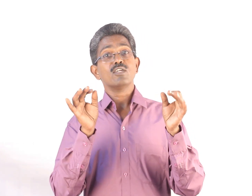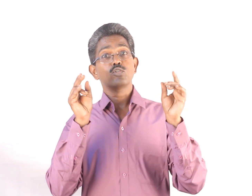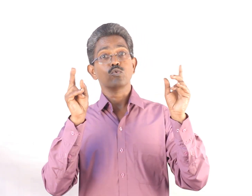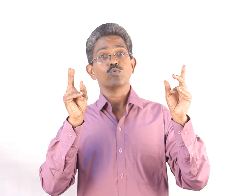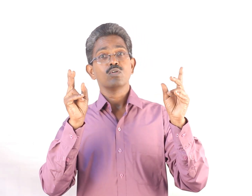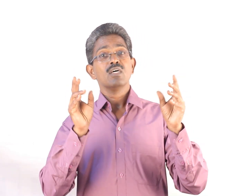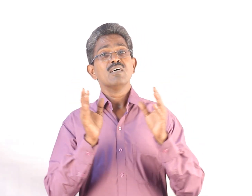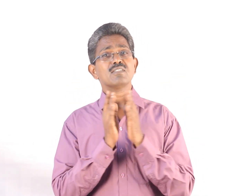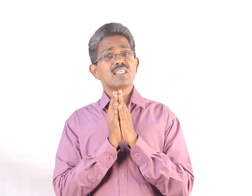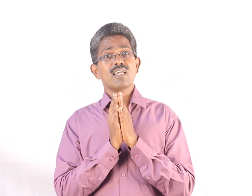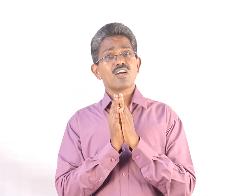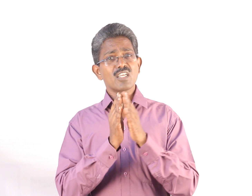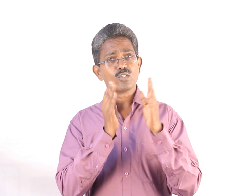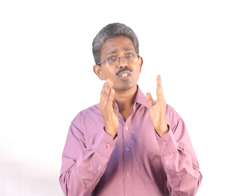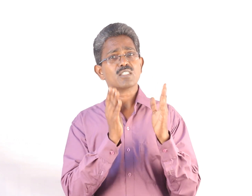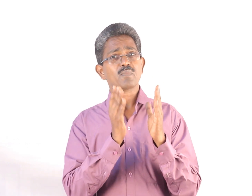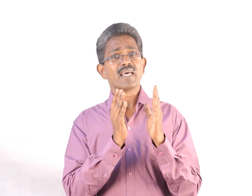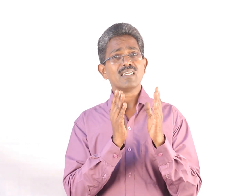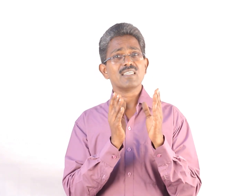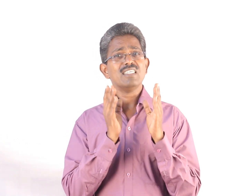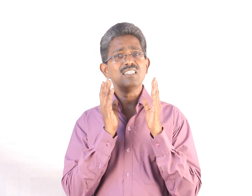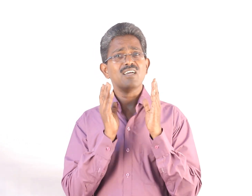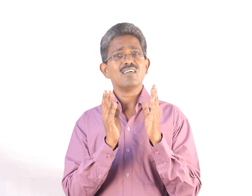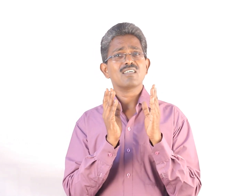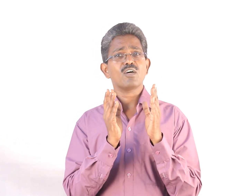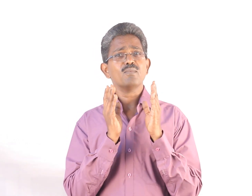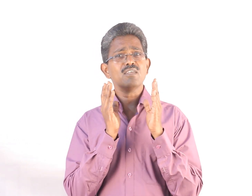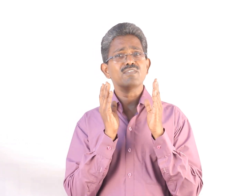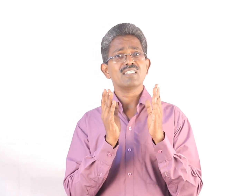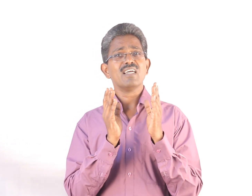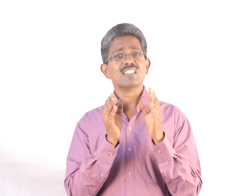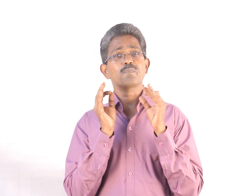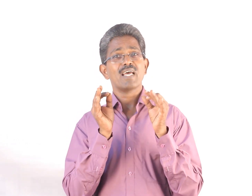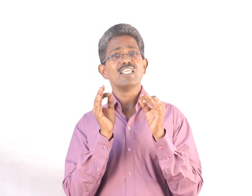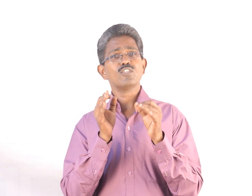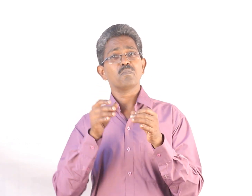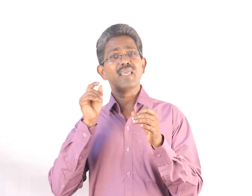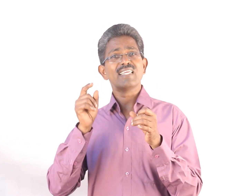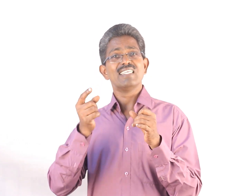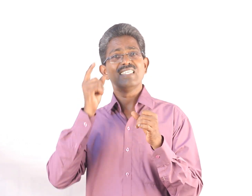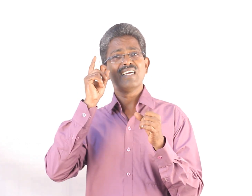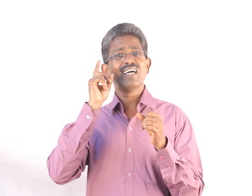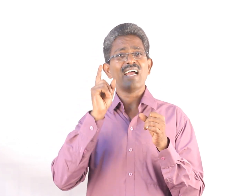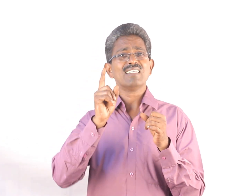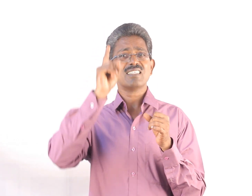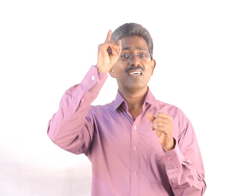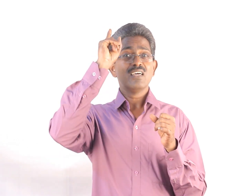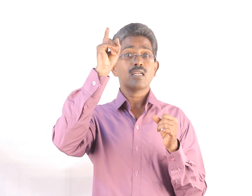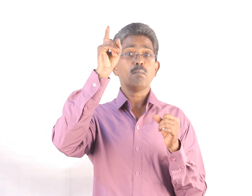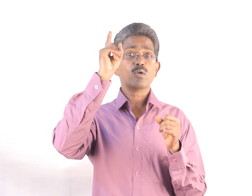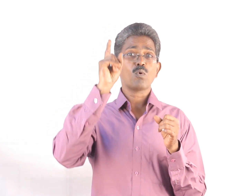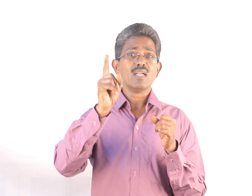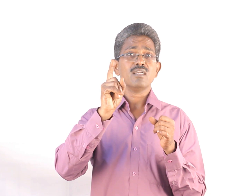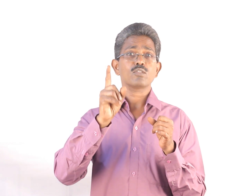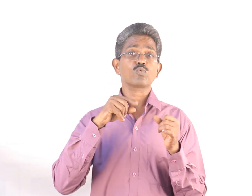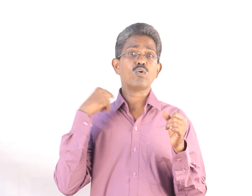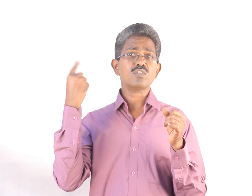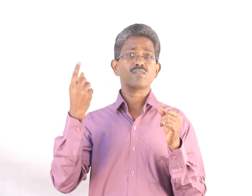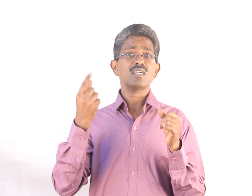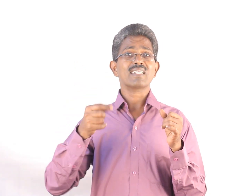2. See according to this plan, India, government of India is planning to make India as number one throughout the world